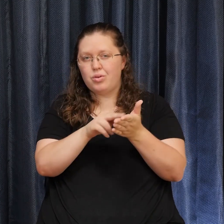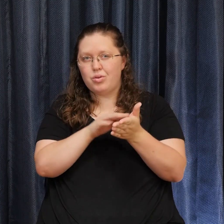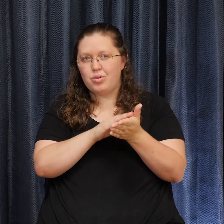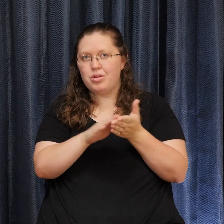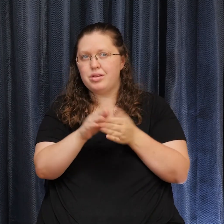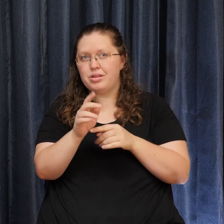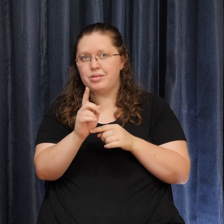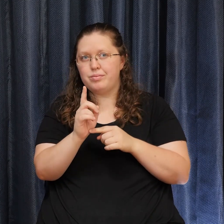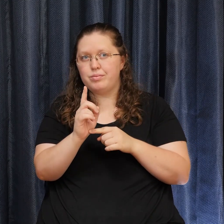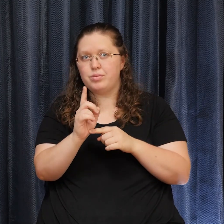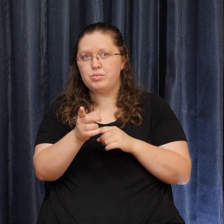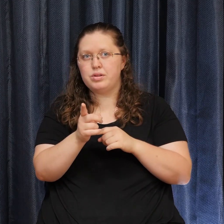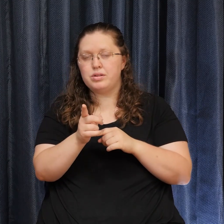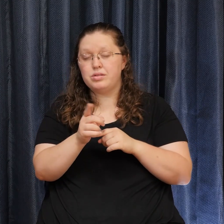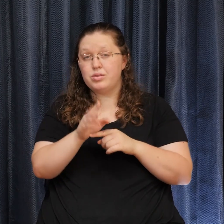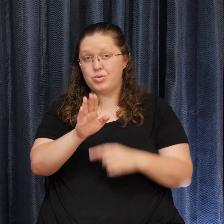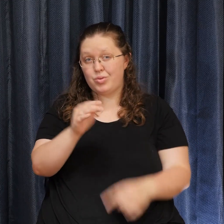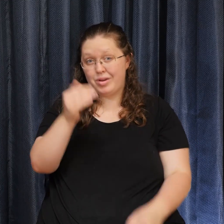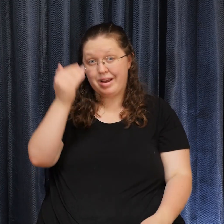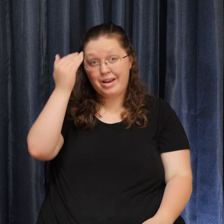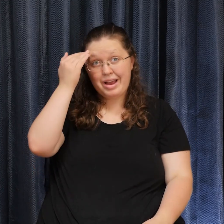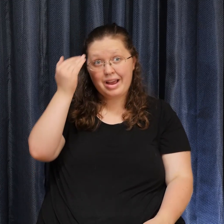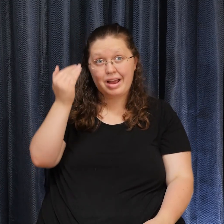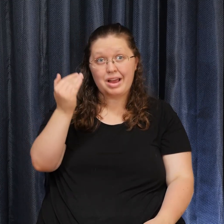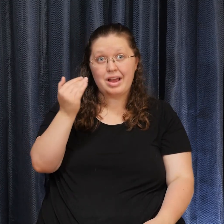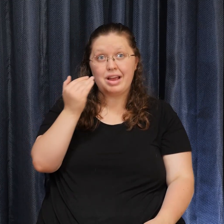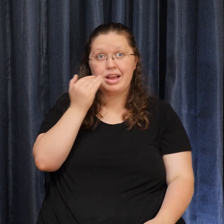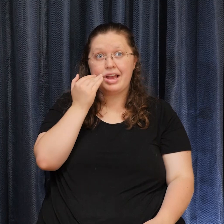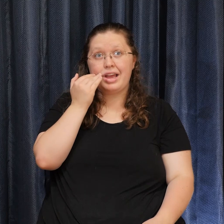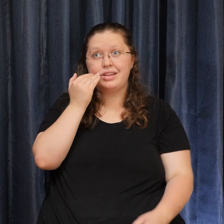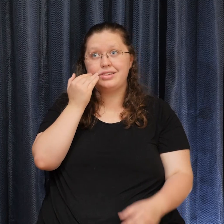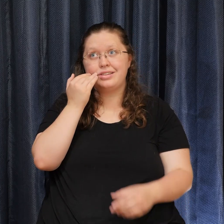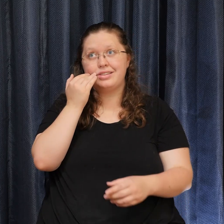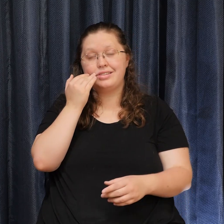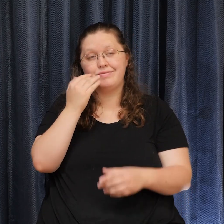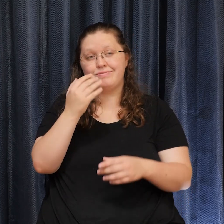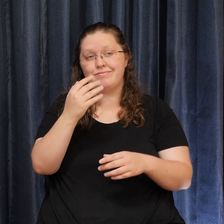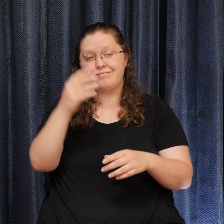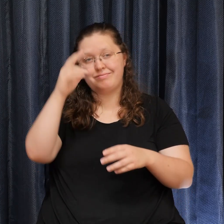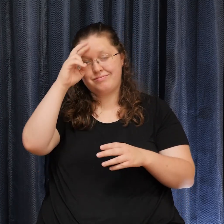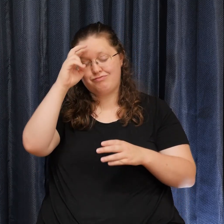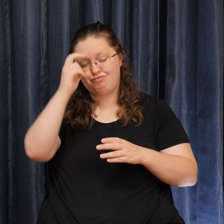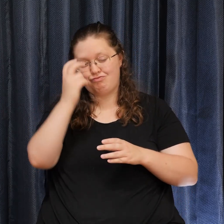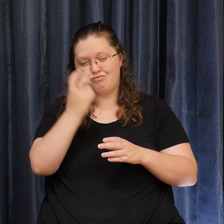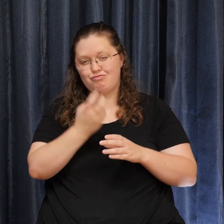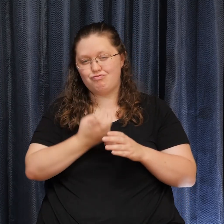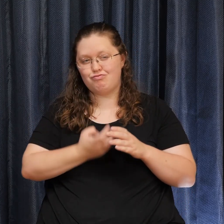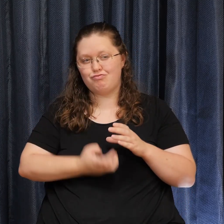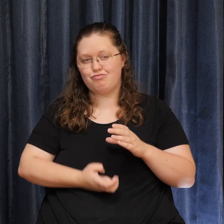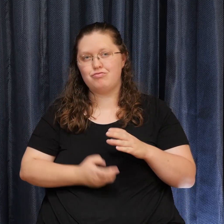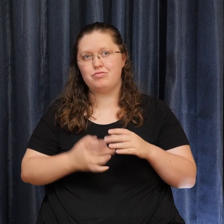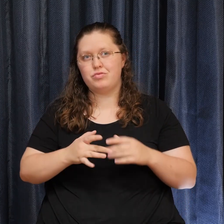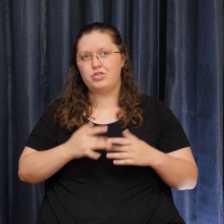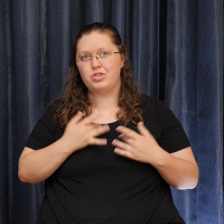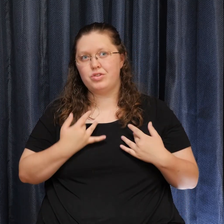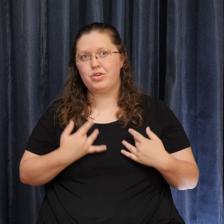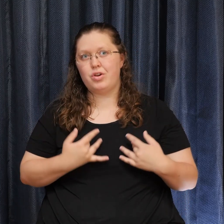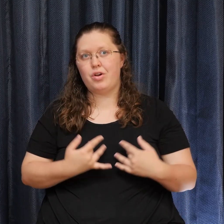out of your head and into your heart space, allowing the breath to quicken in